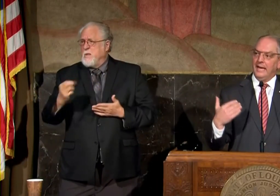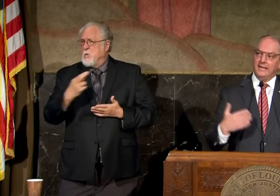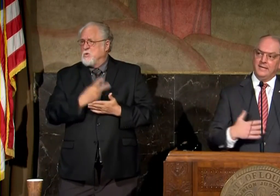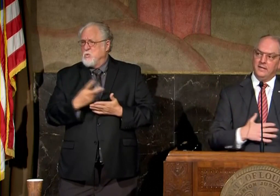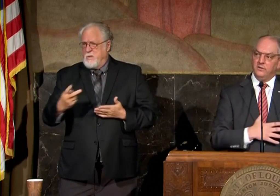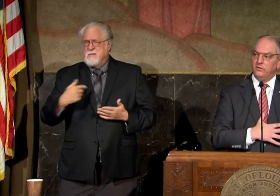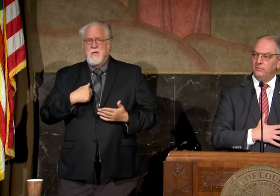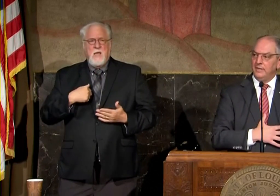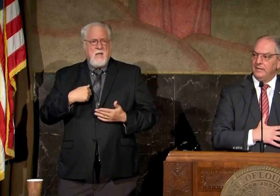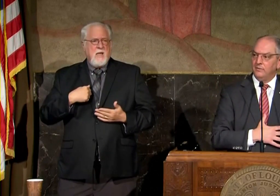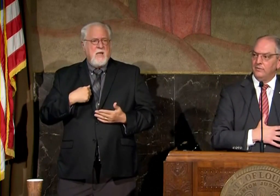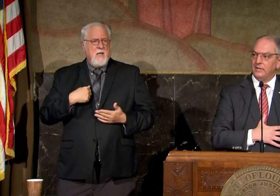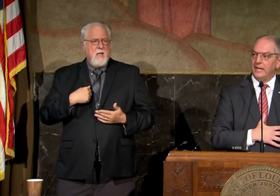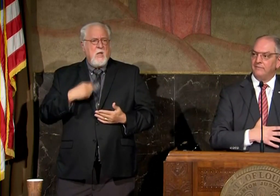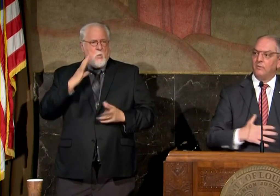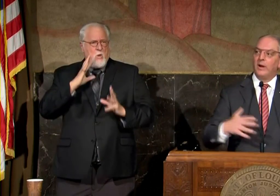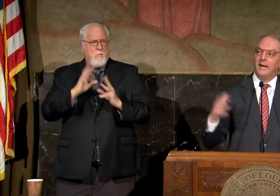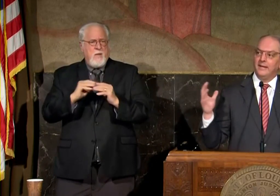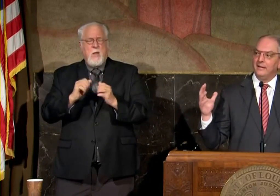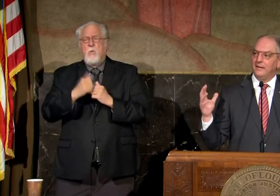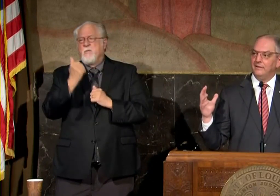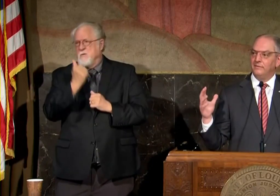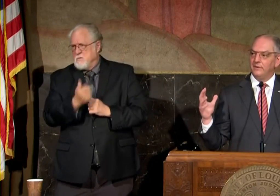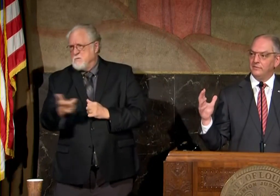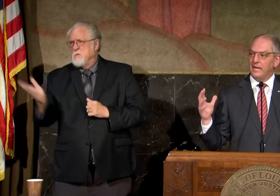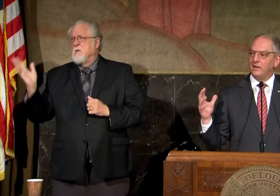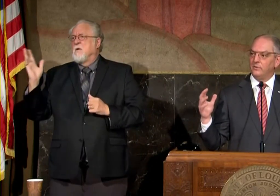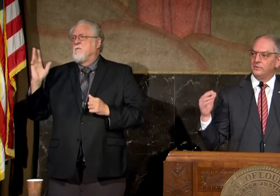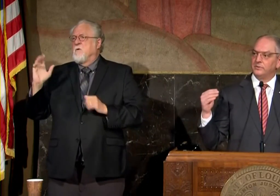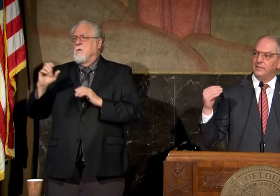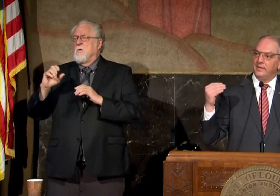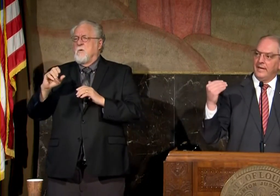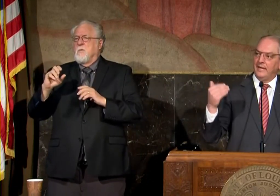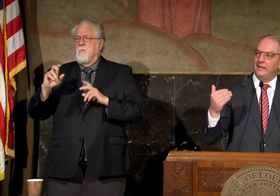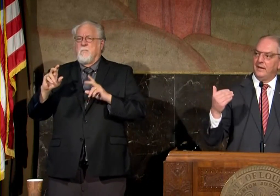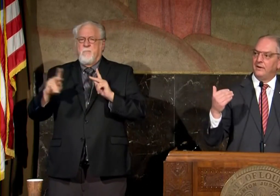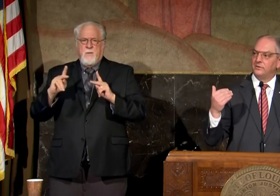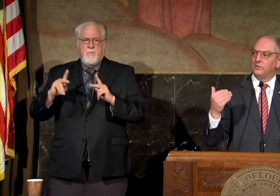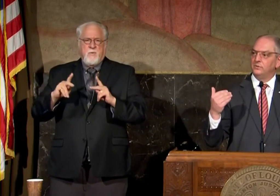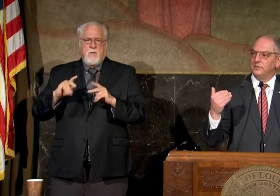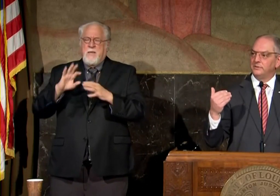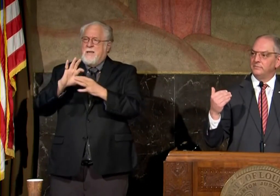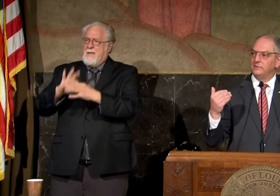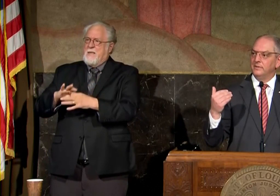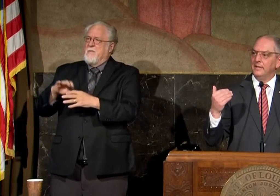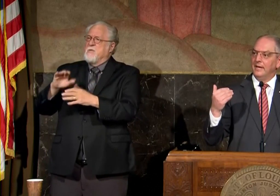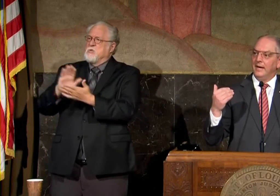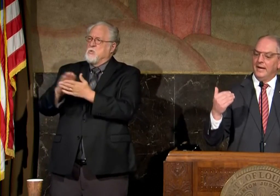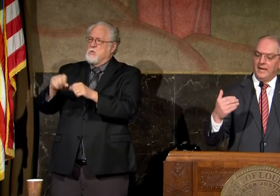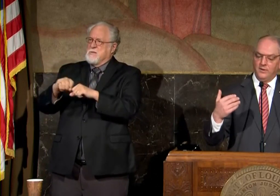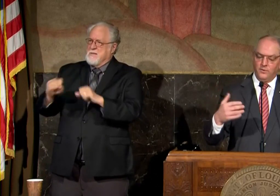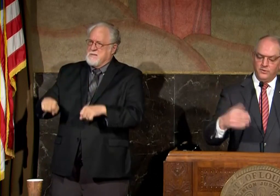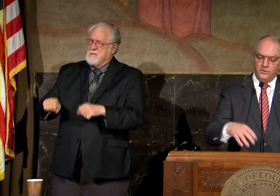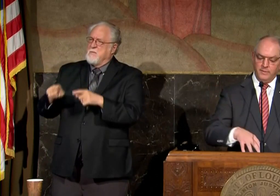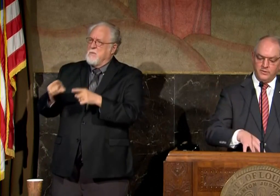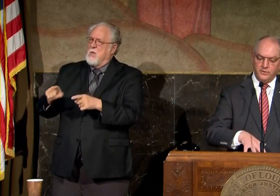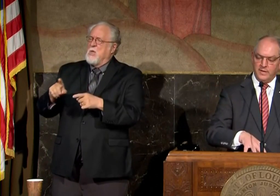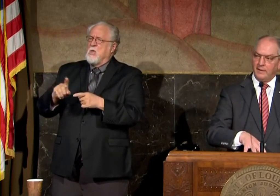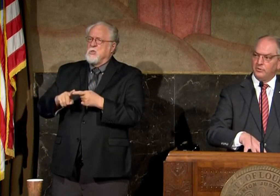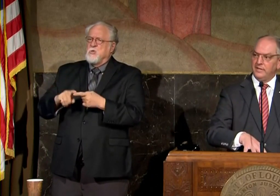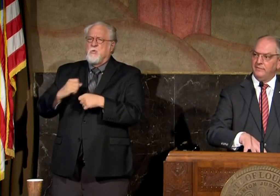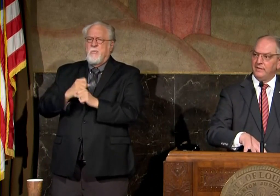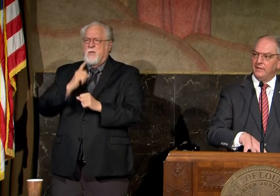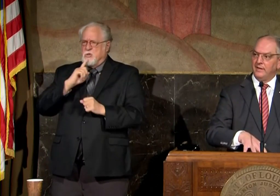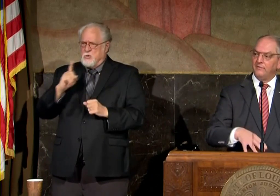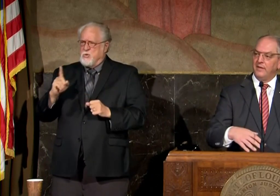i intend to meet with a variety of stakeholders in our school systems in order to make sure